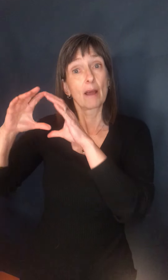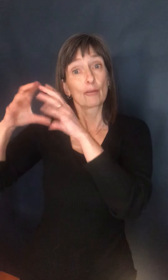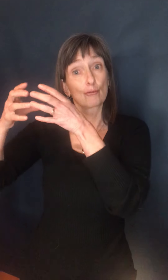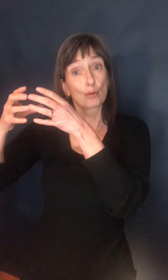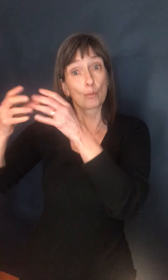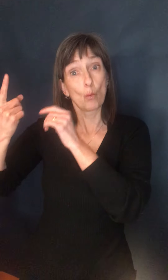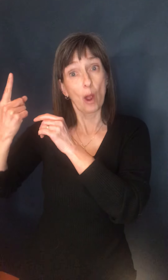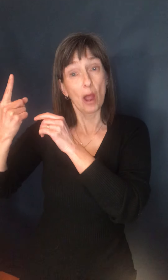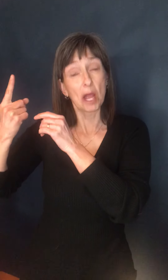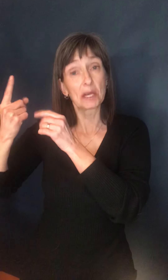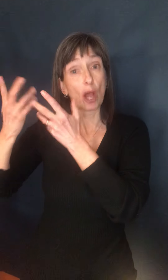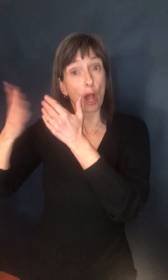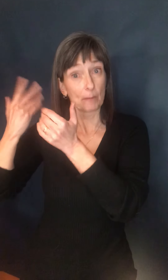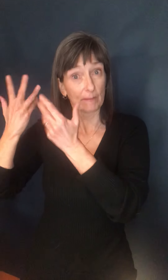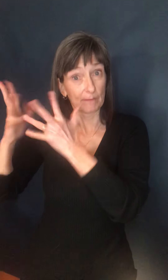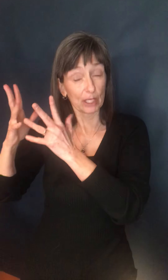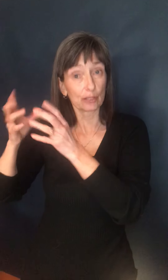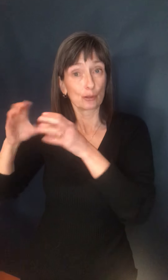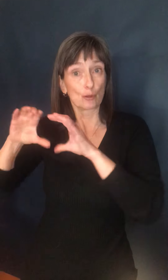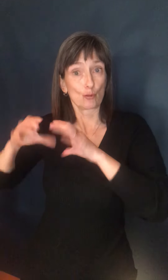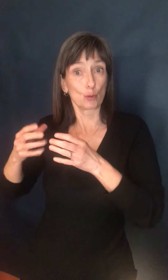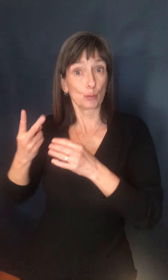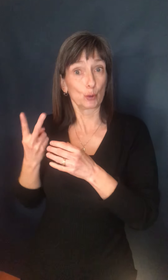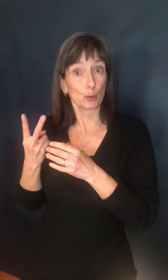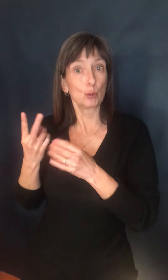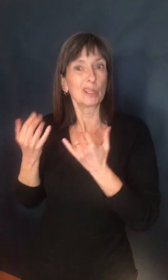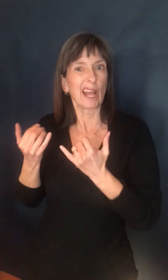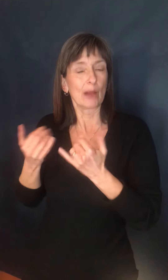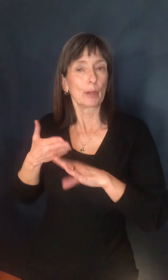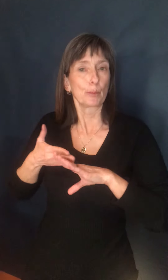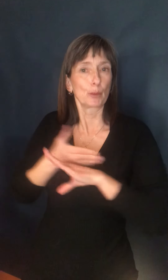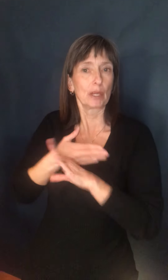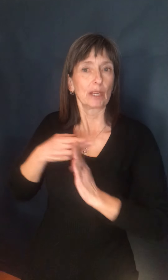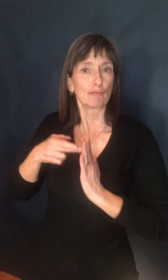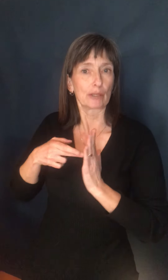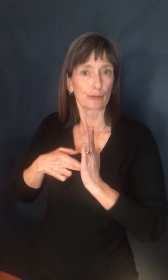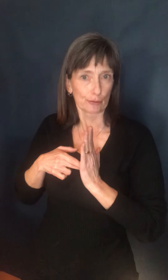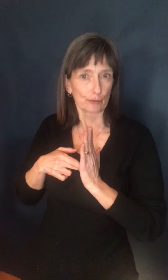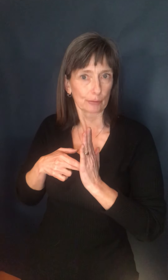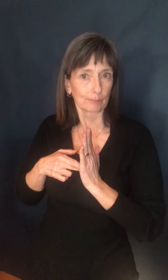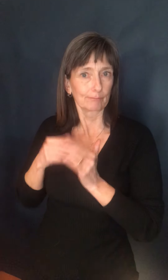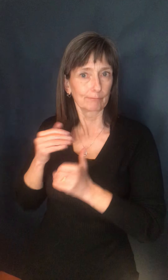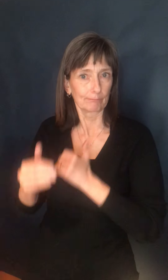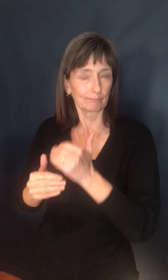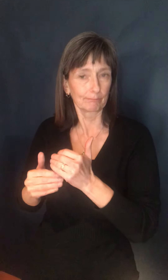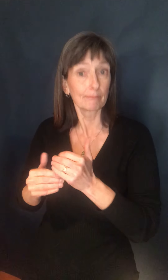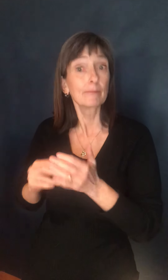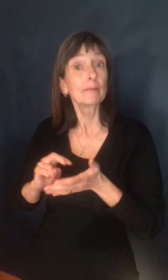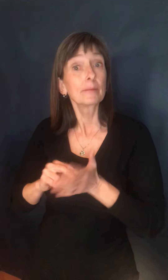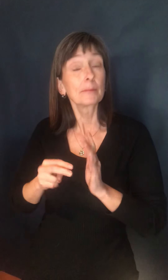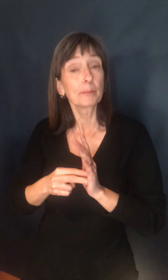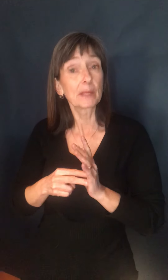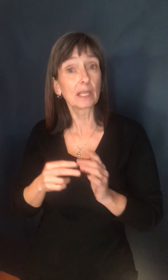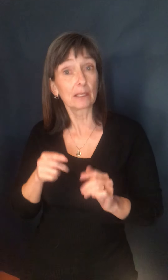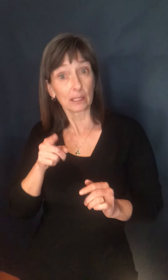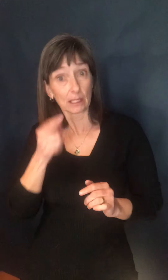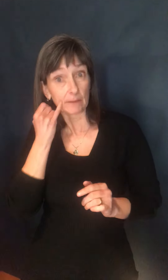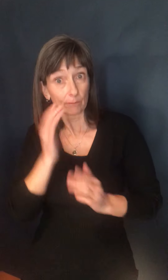two, starting to use a pre-registration process. What this does is allow people to express interest in getting the